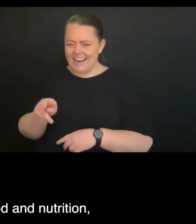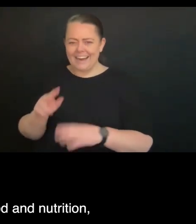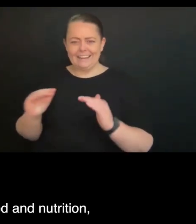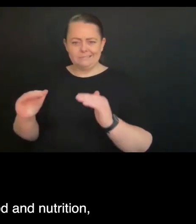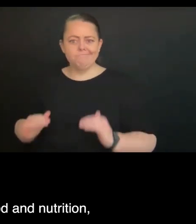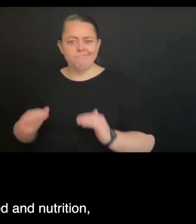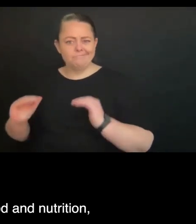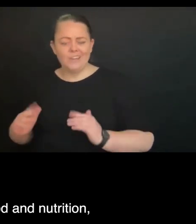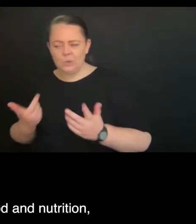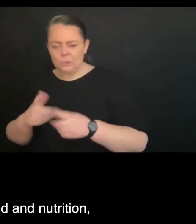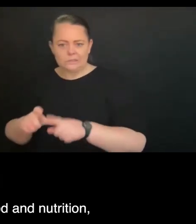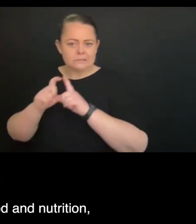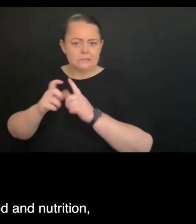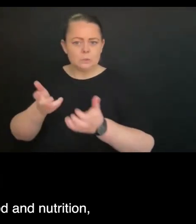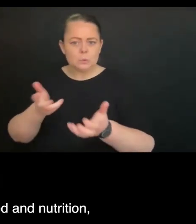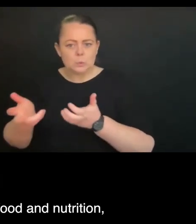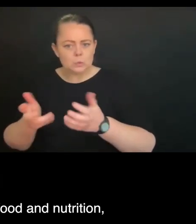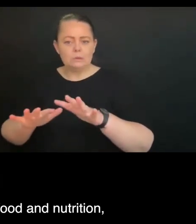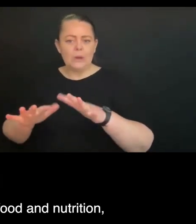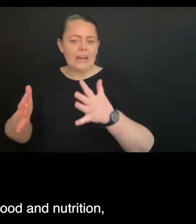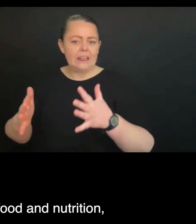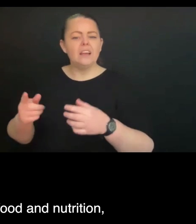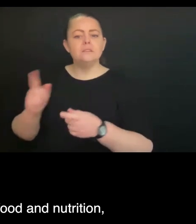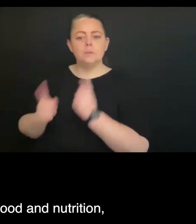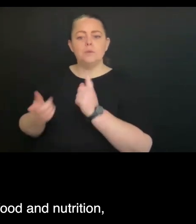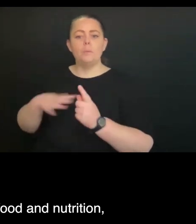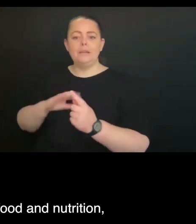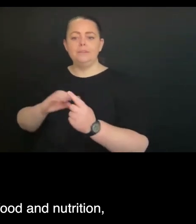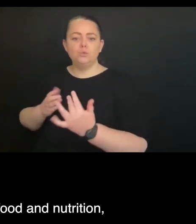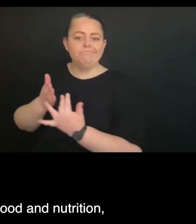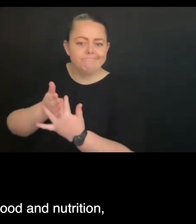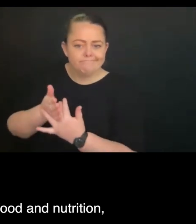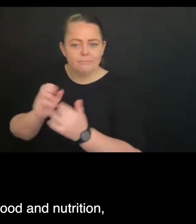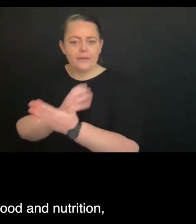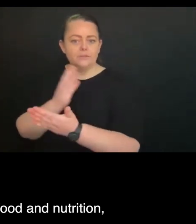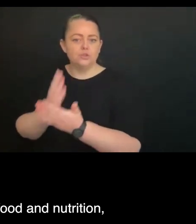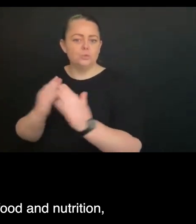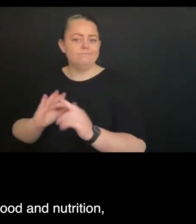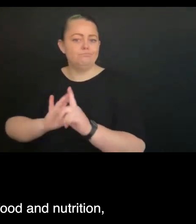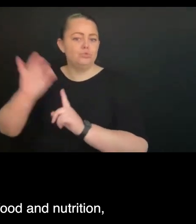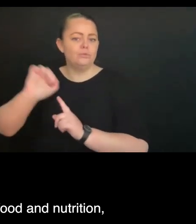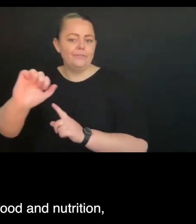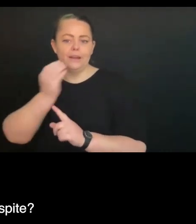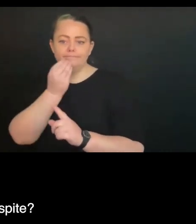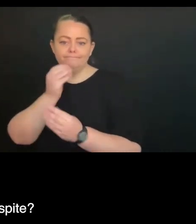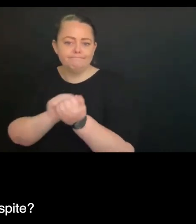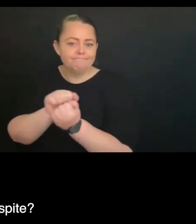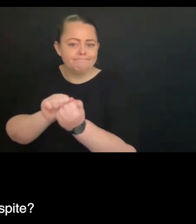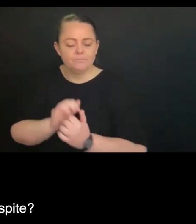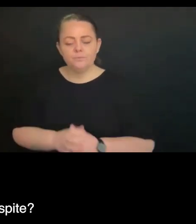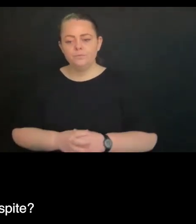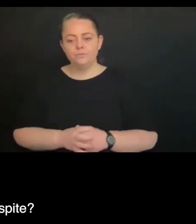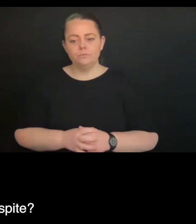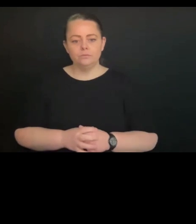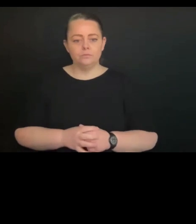And on that one also around food nutrition, just confirmation that it is going to apply to, that standard six food nutrition will apply to